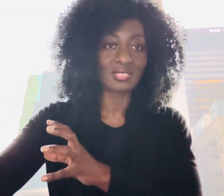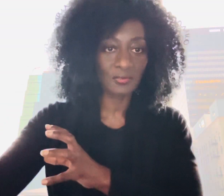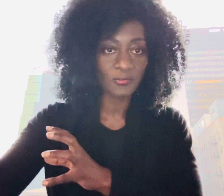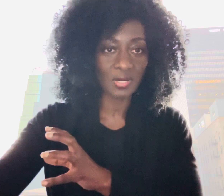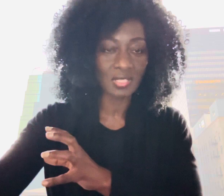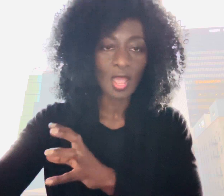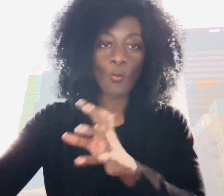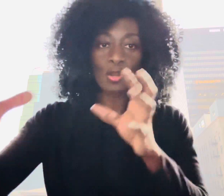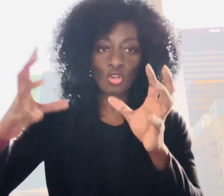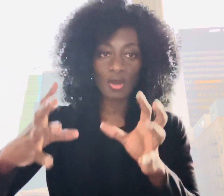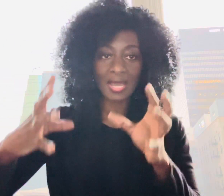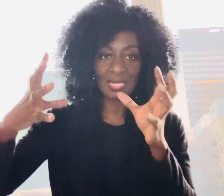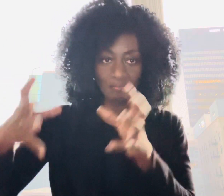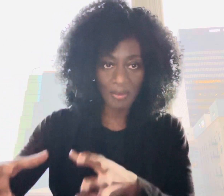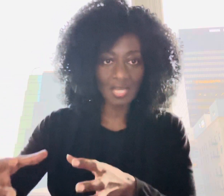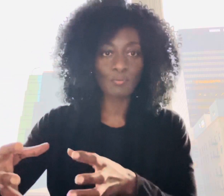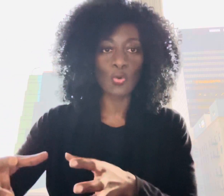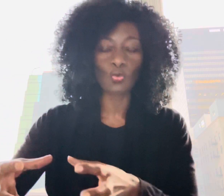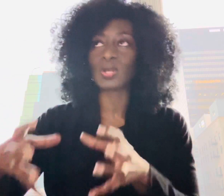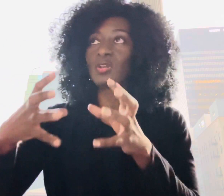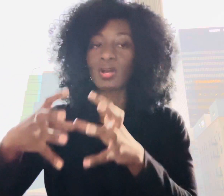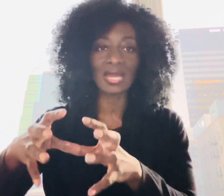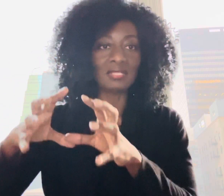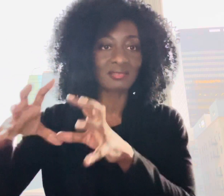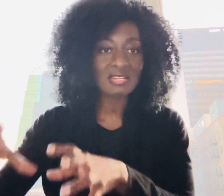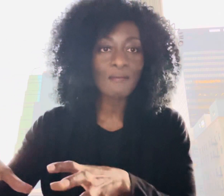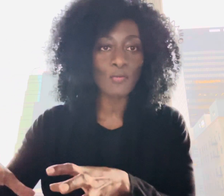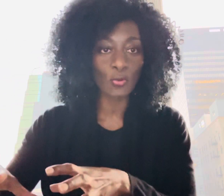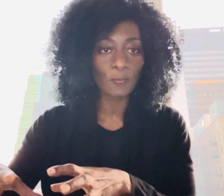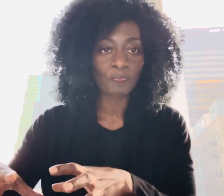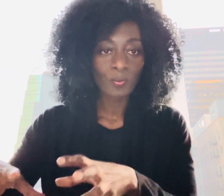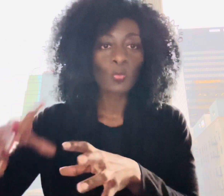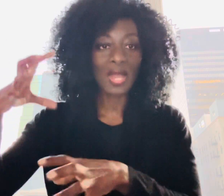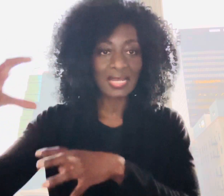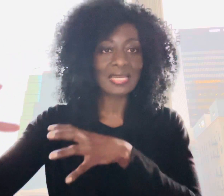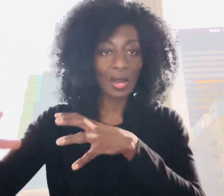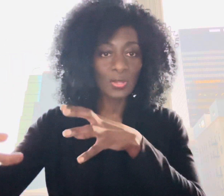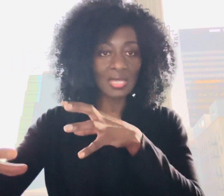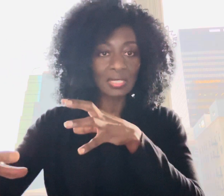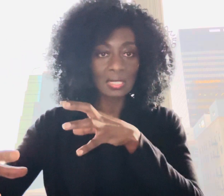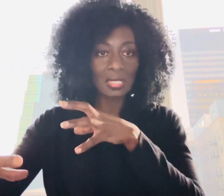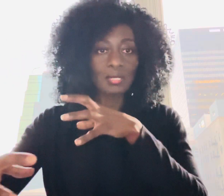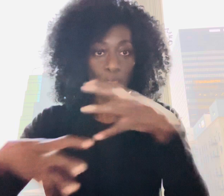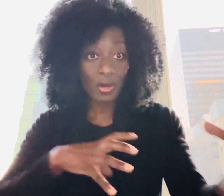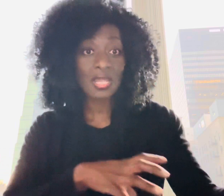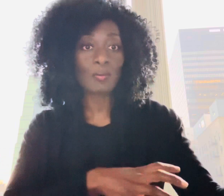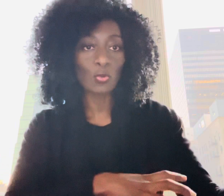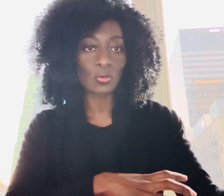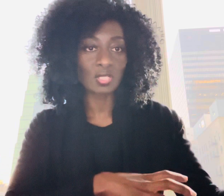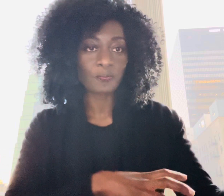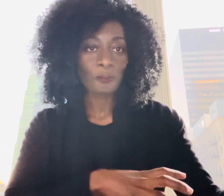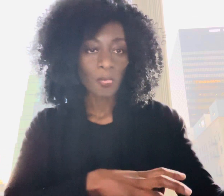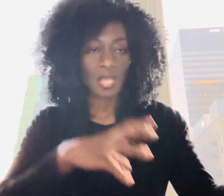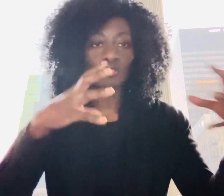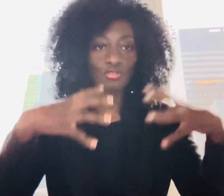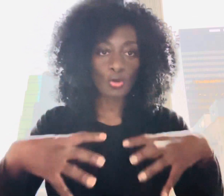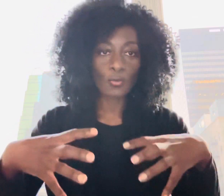different we're no longer in bed mode we're no longer in sleep mode we are now in prayer mode and so